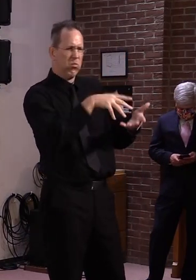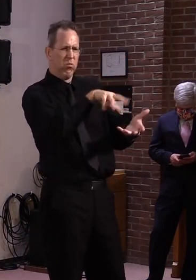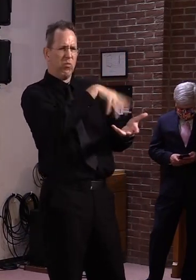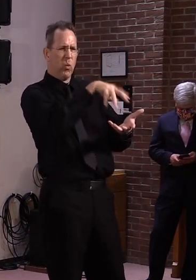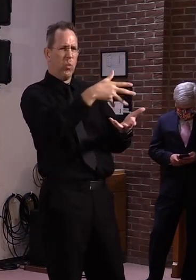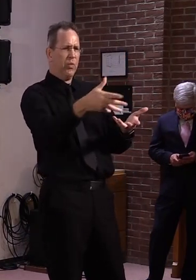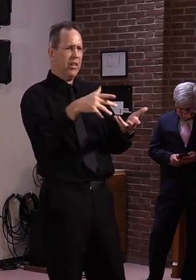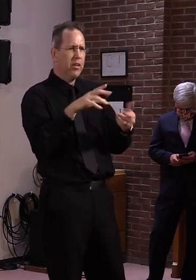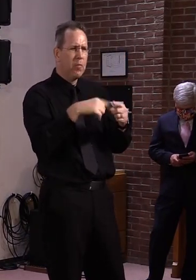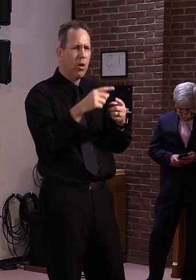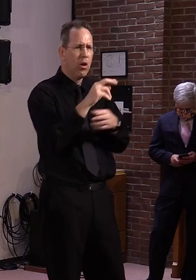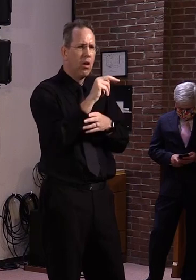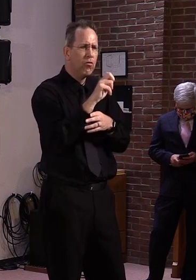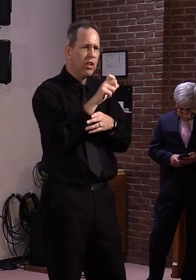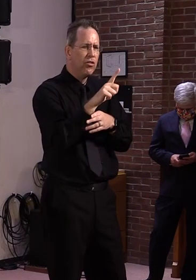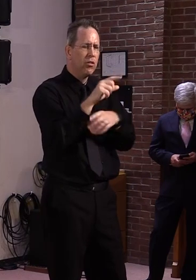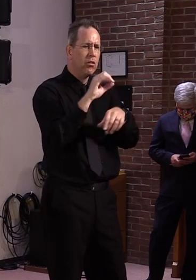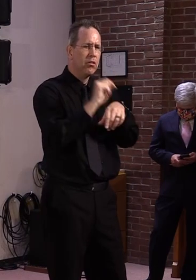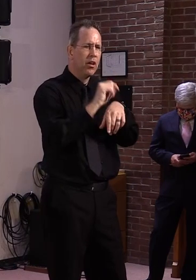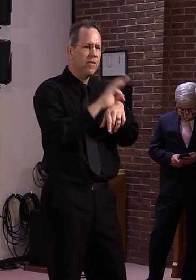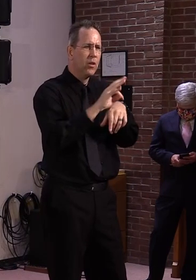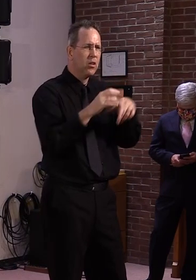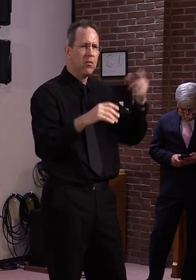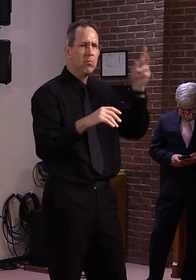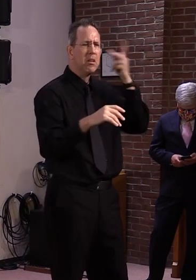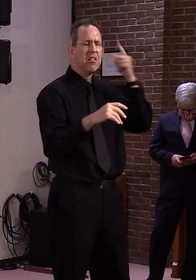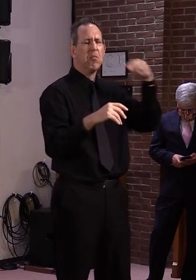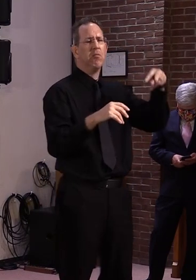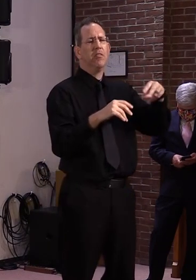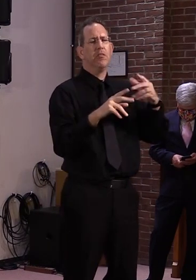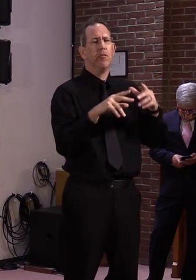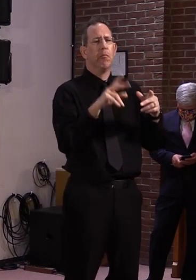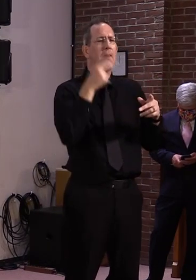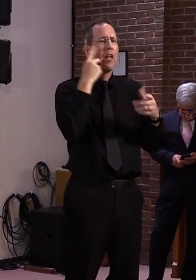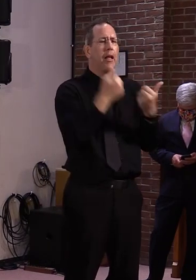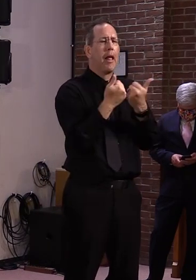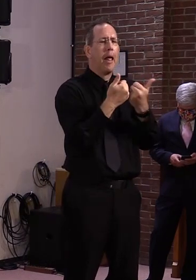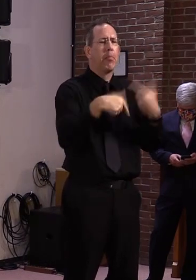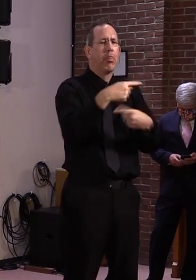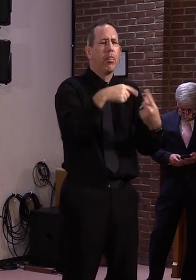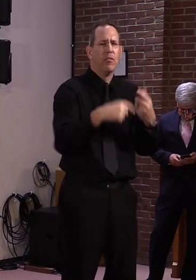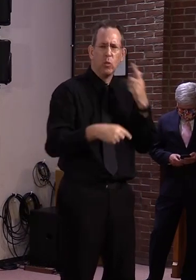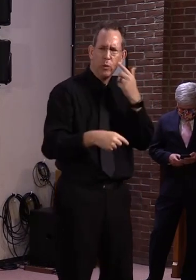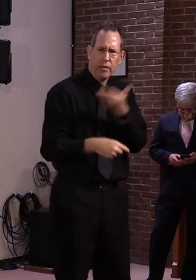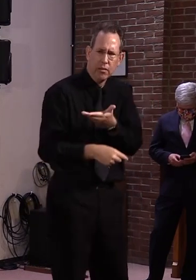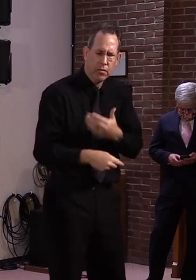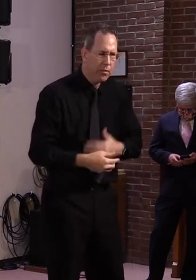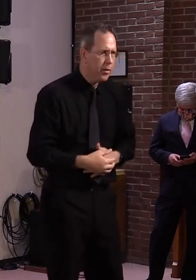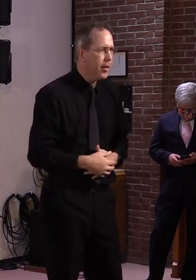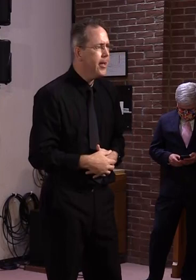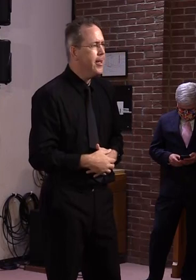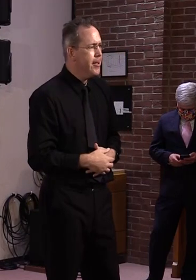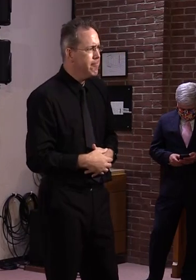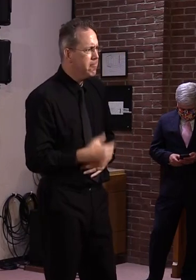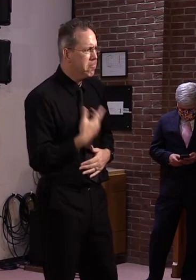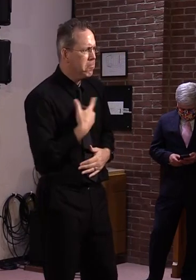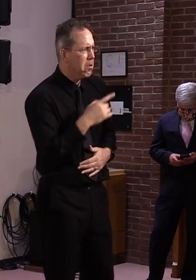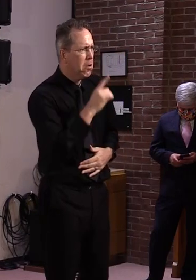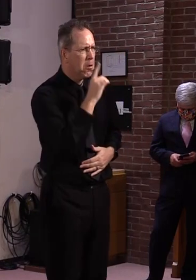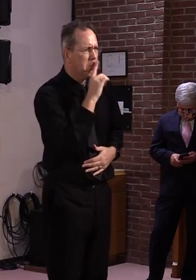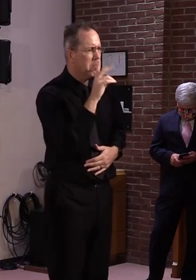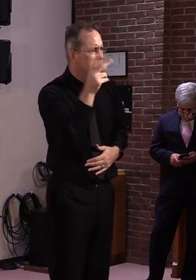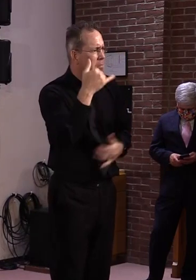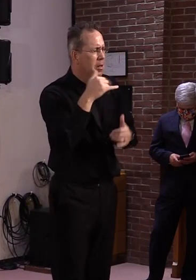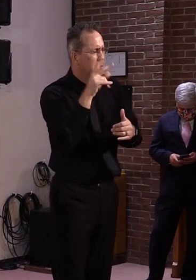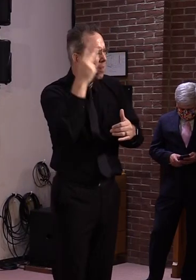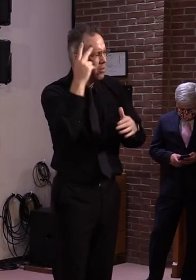house or the Senate, uh, have engaged on the, on this. Uh, and then, uh, we, we adjourn and, and then we get a